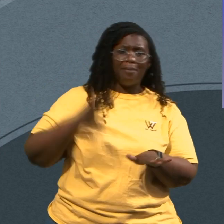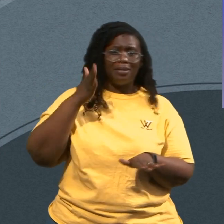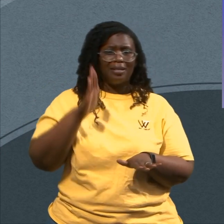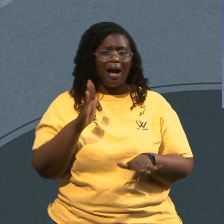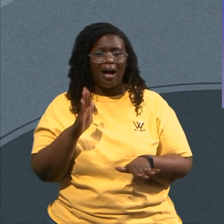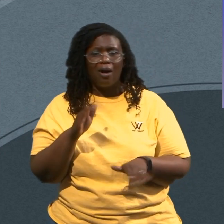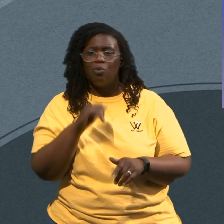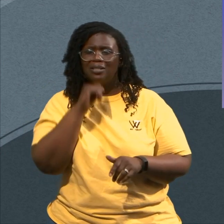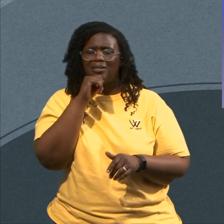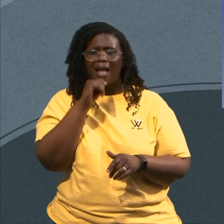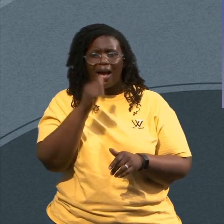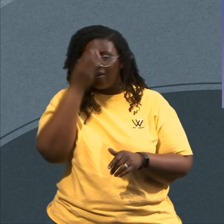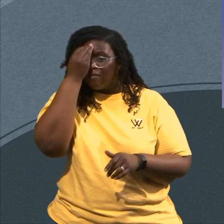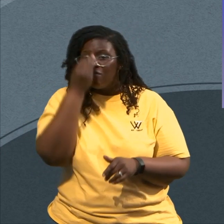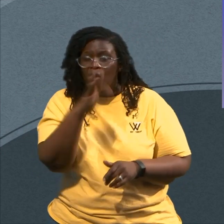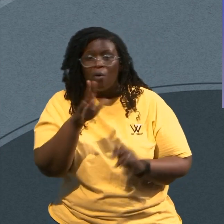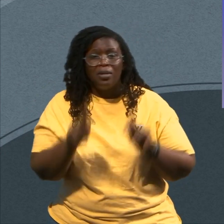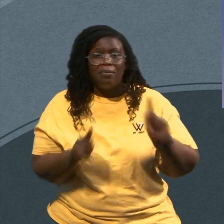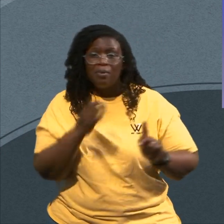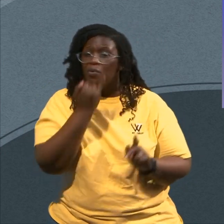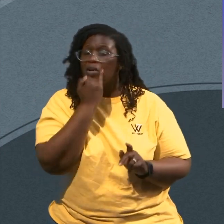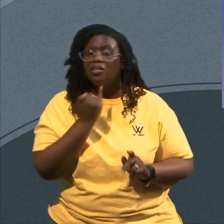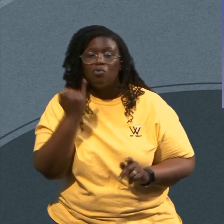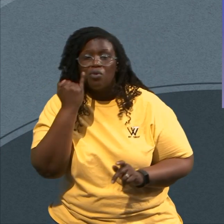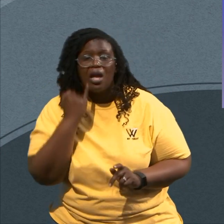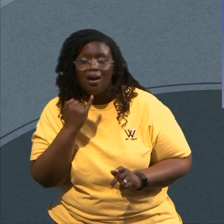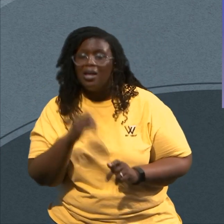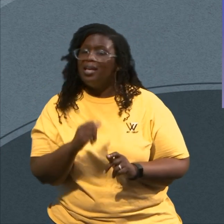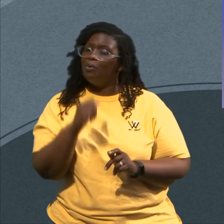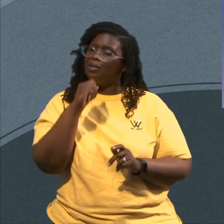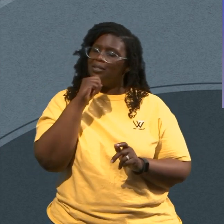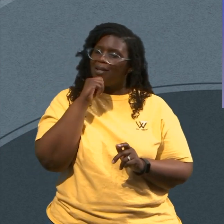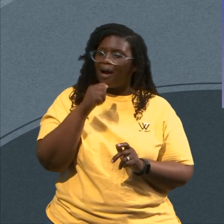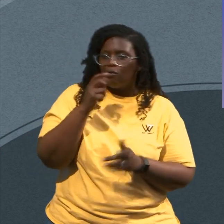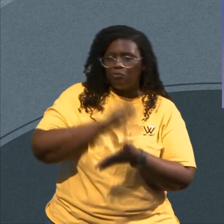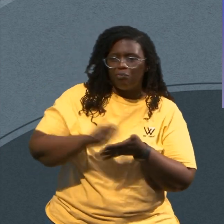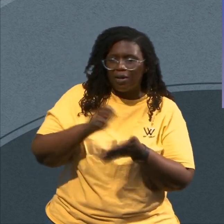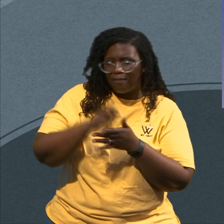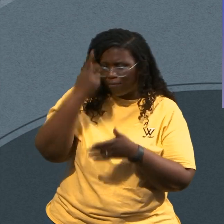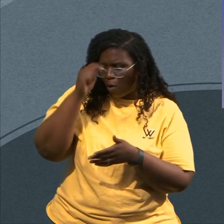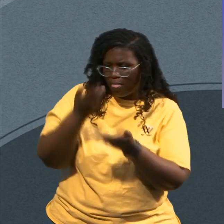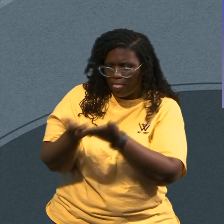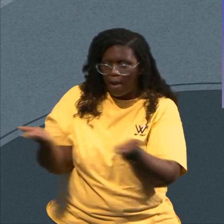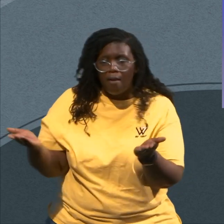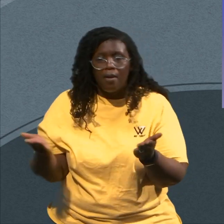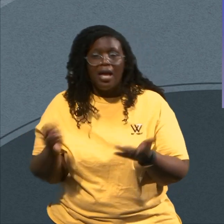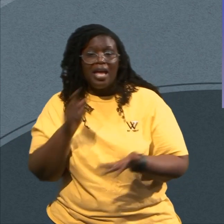Israel It Is Not Written To The Nation Of Israel It Is Written To Hezekiah